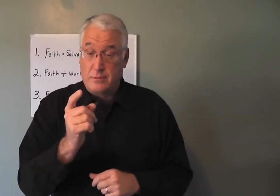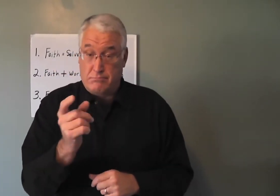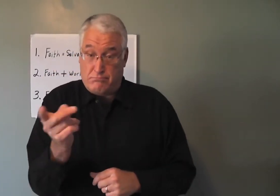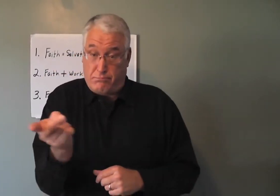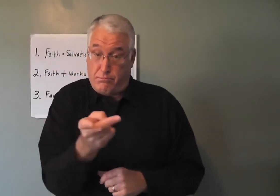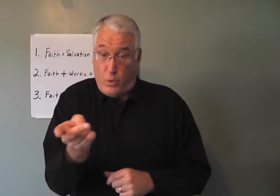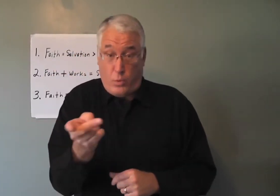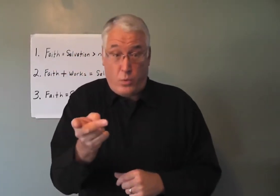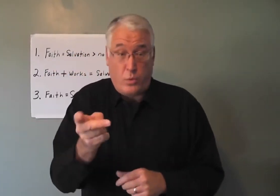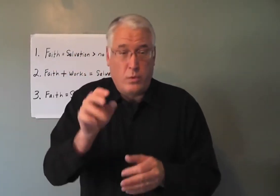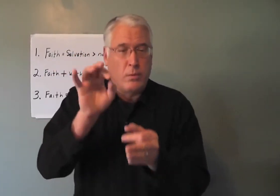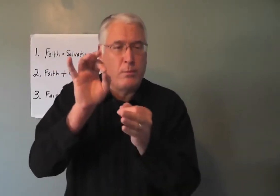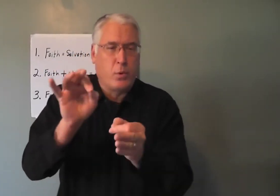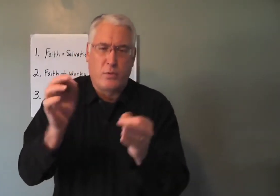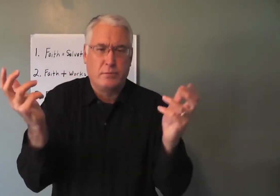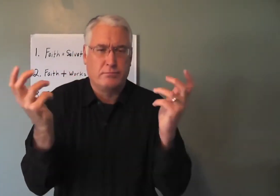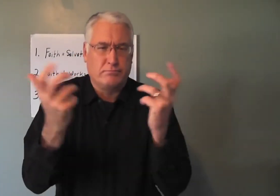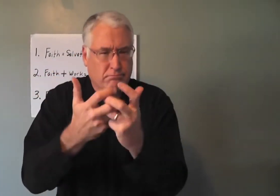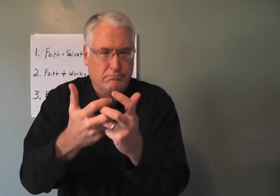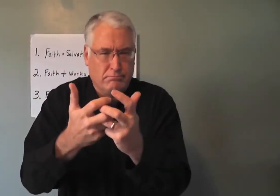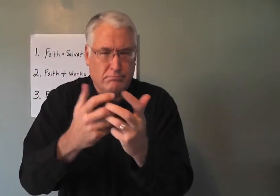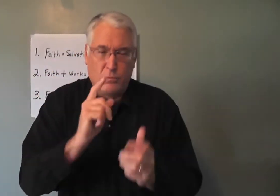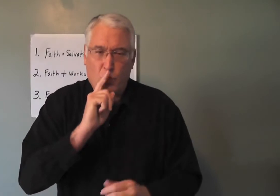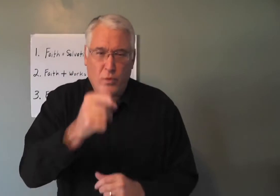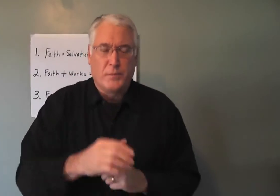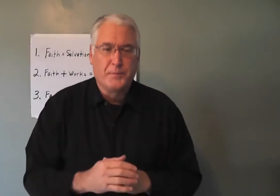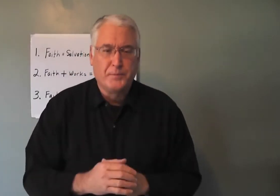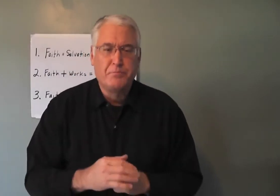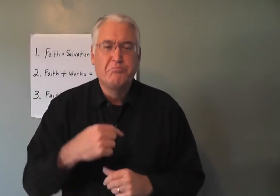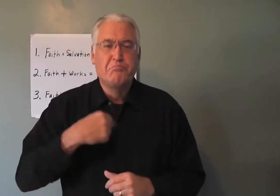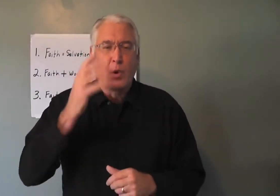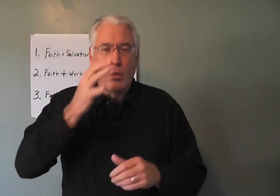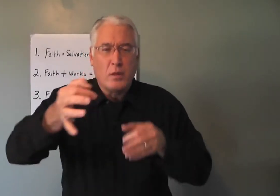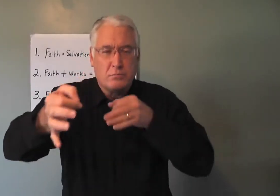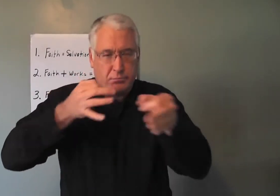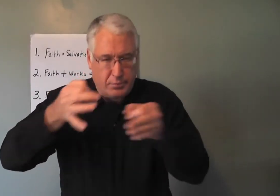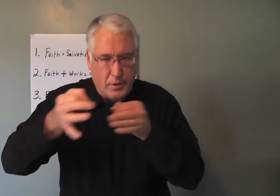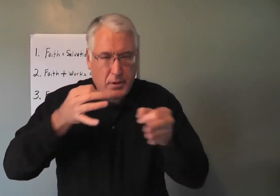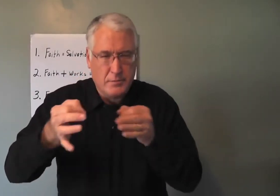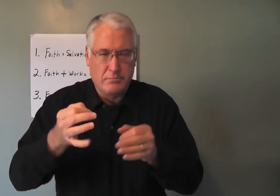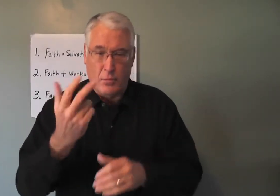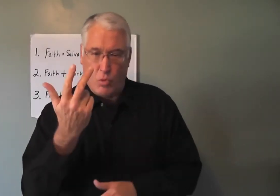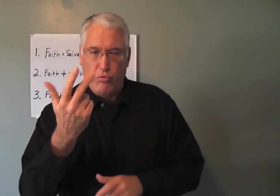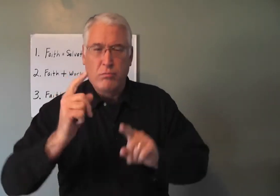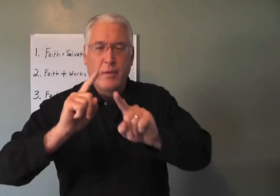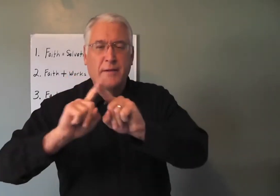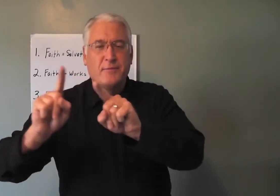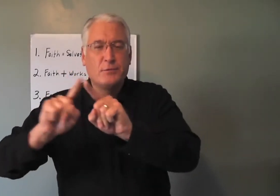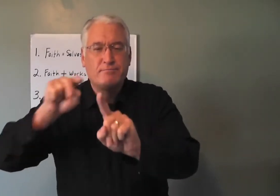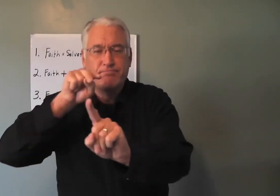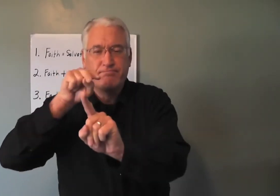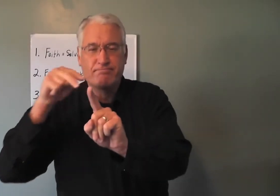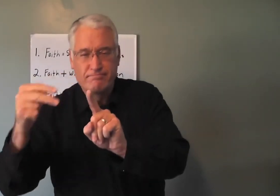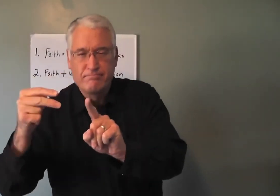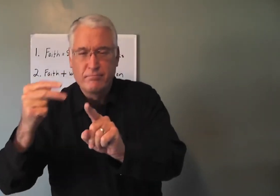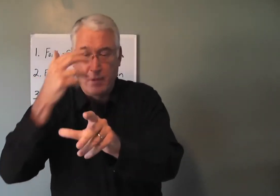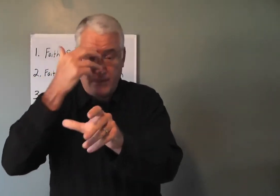Really? Both of them perfectly come together. It's true. Let me explain. There's three different